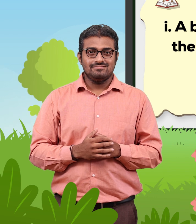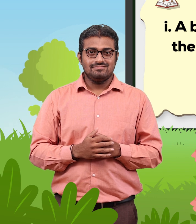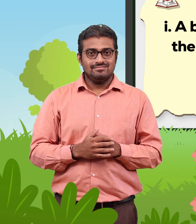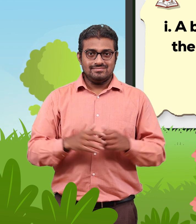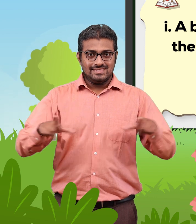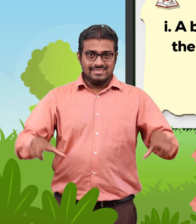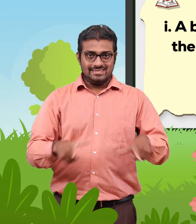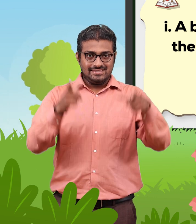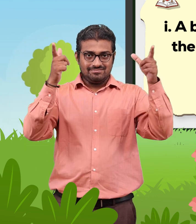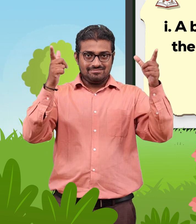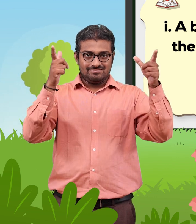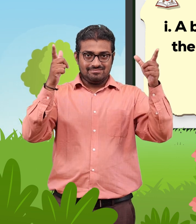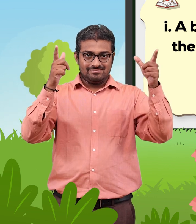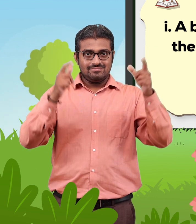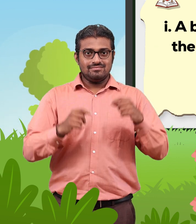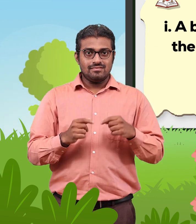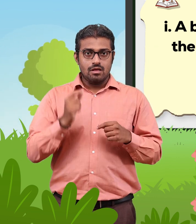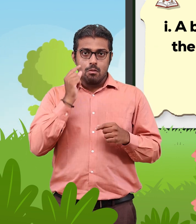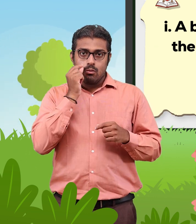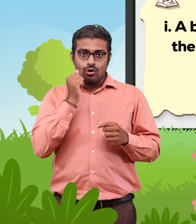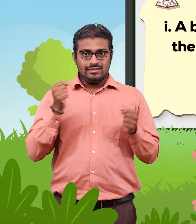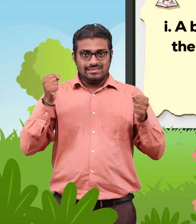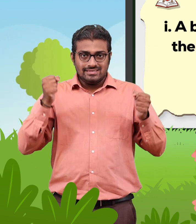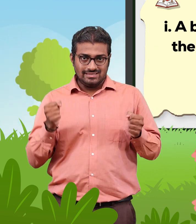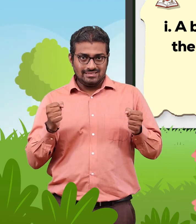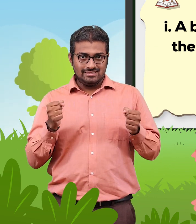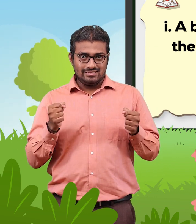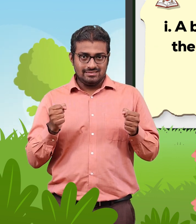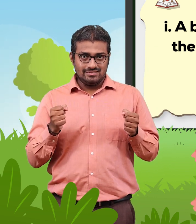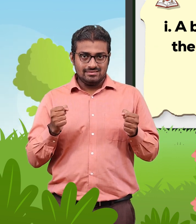A boy is sitting on or under the tree.